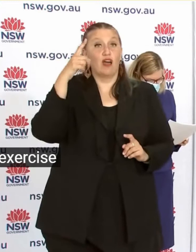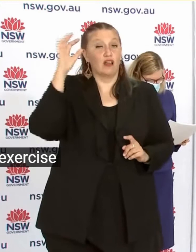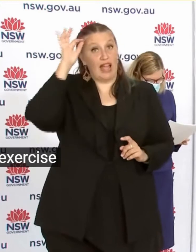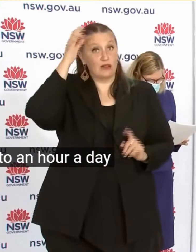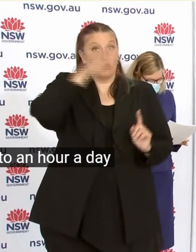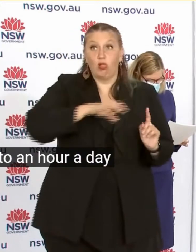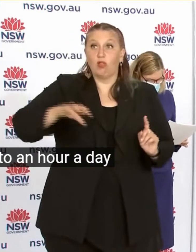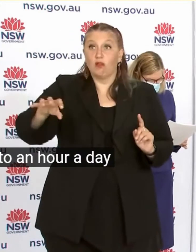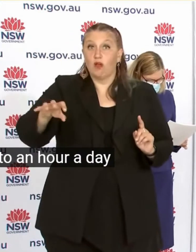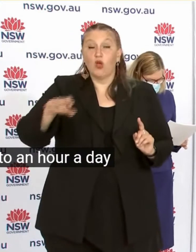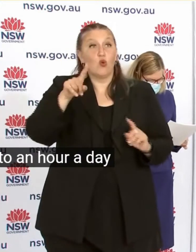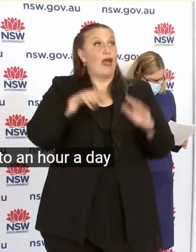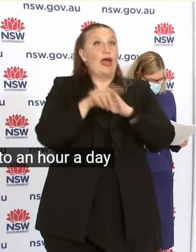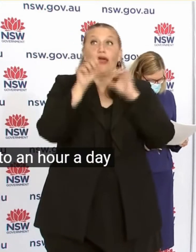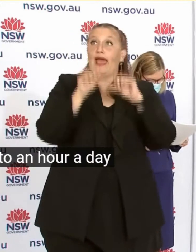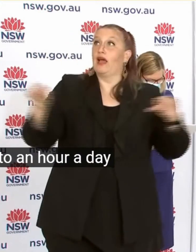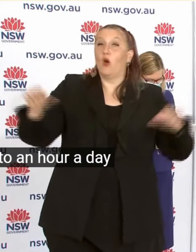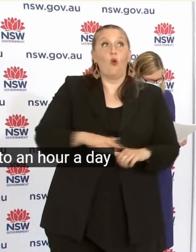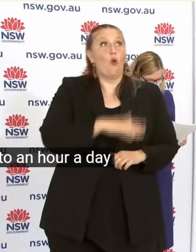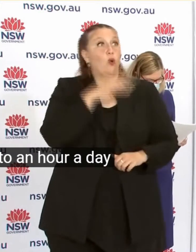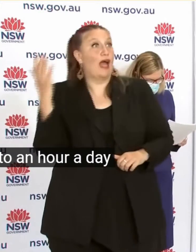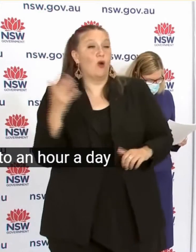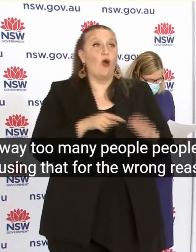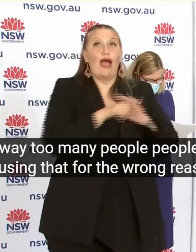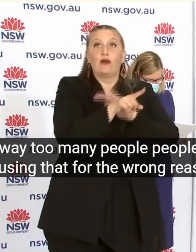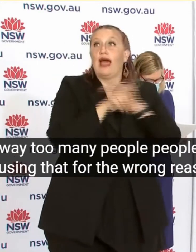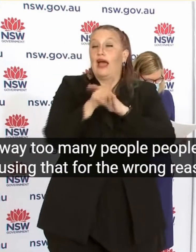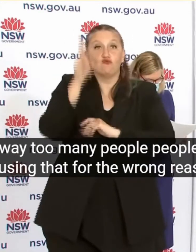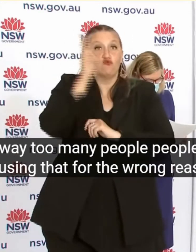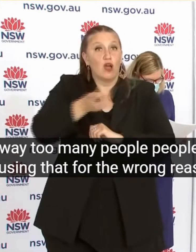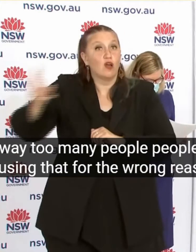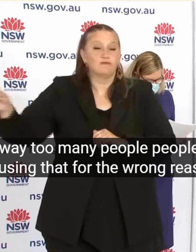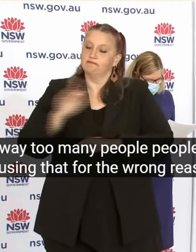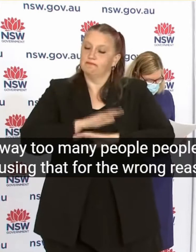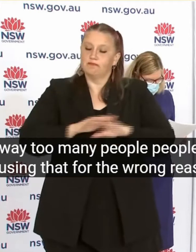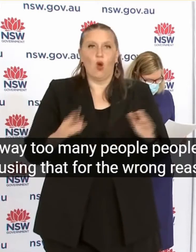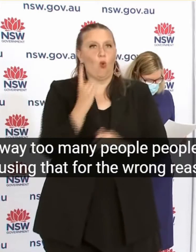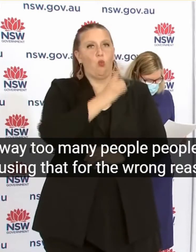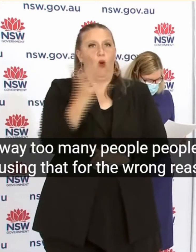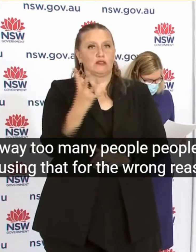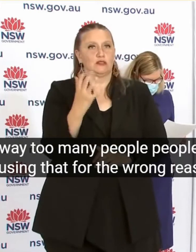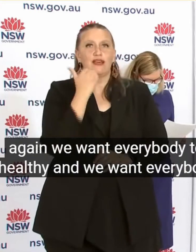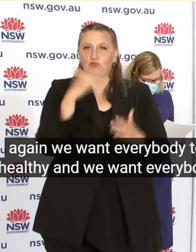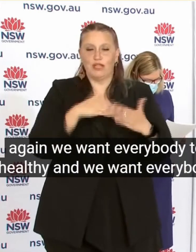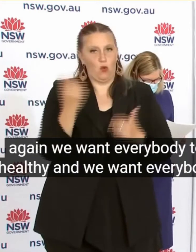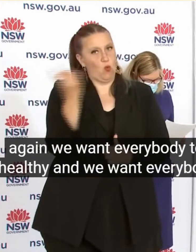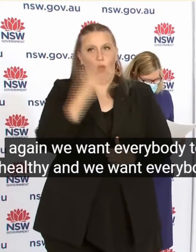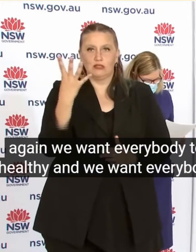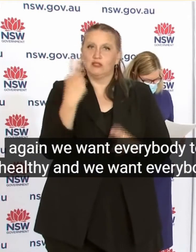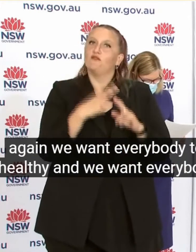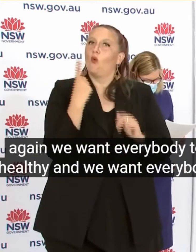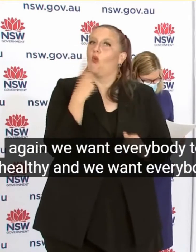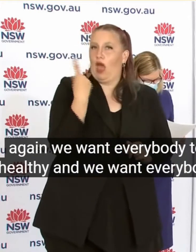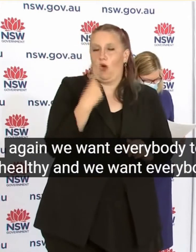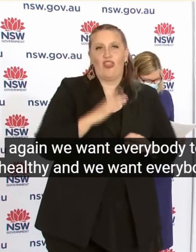for the wrong reasons Again we want everybody to be healthy And we want everybody to utilise that exercise allowance In those areas of concern But we ask you to